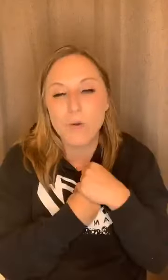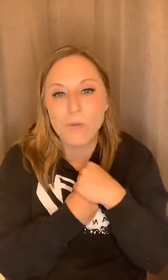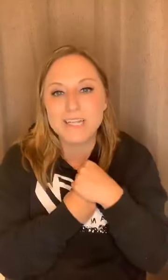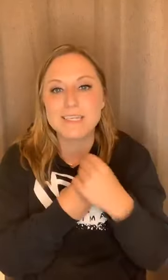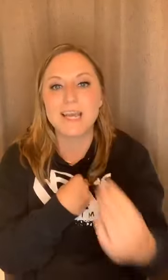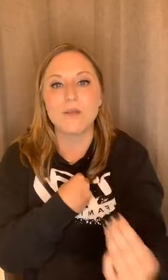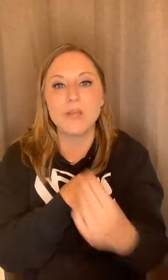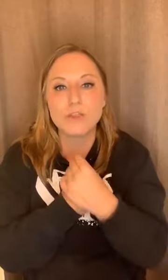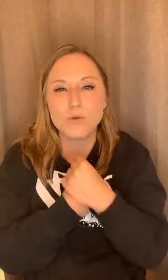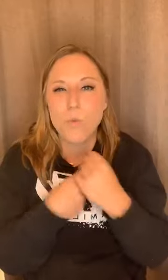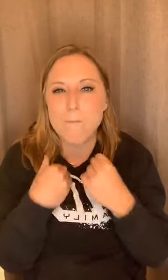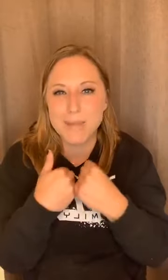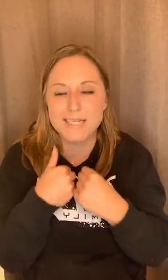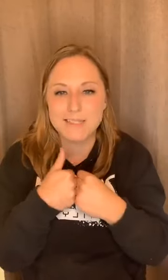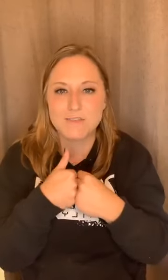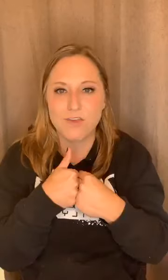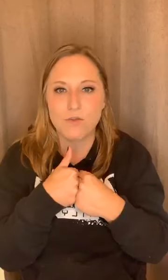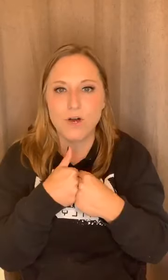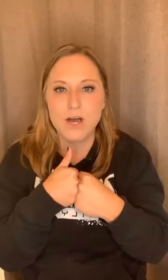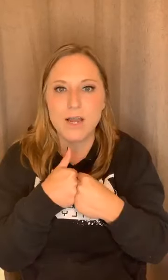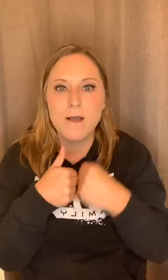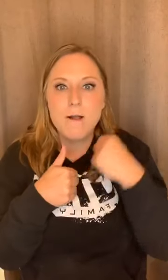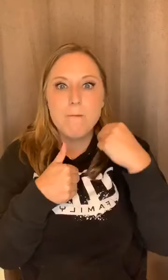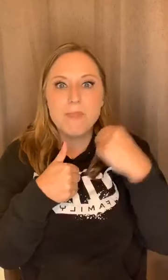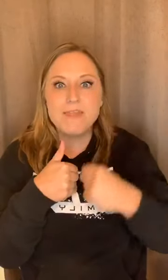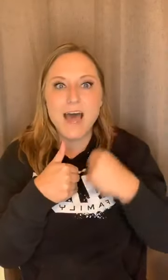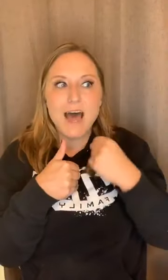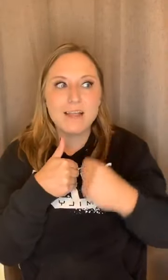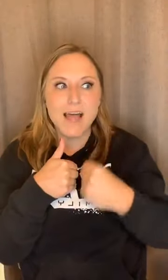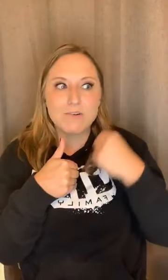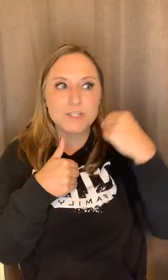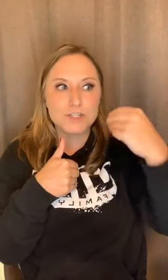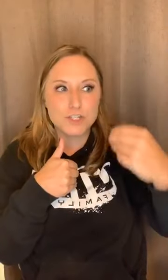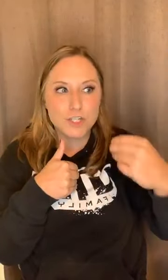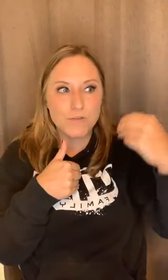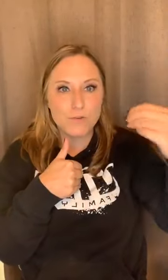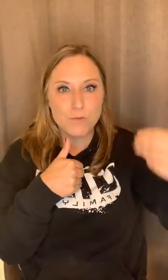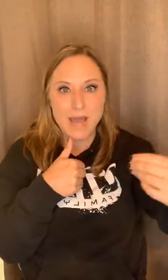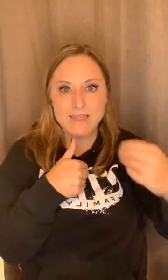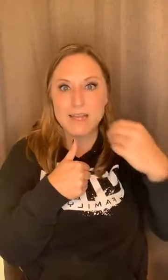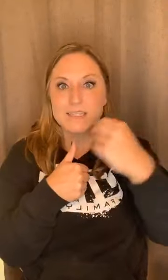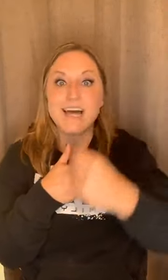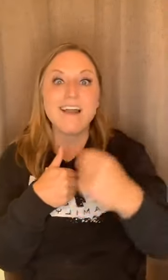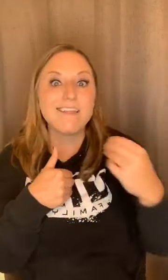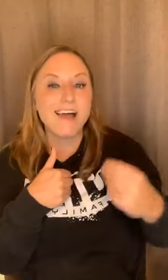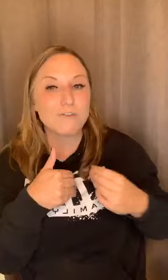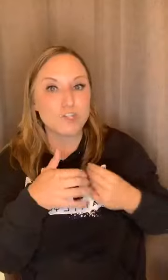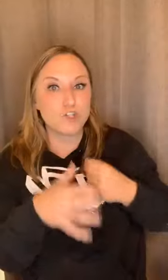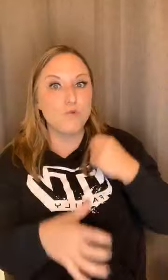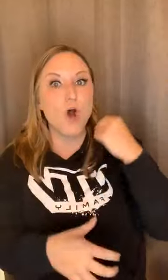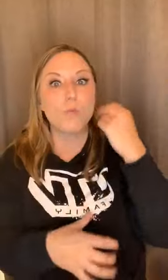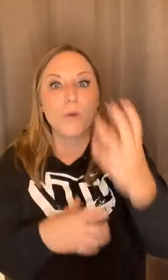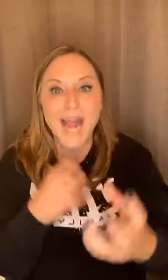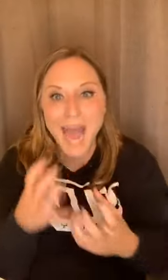we tick and we can learn what makes us feel good. Then that allows us to shift through the bad things that allows us to not react